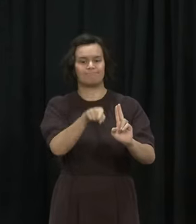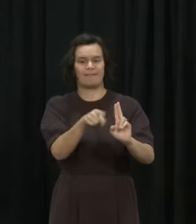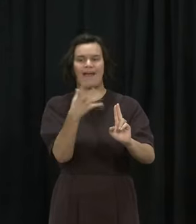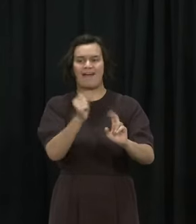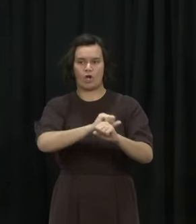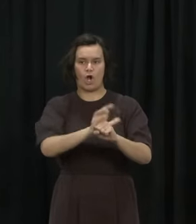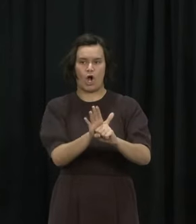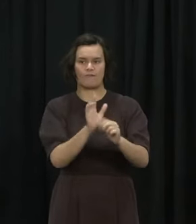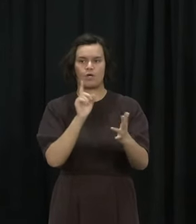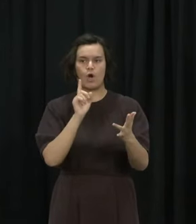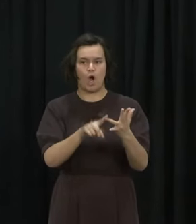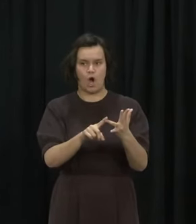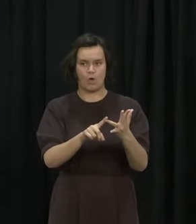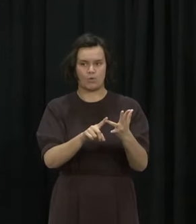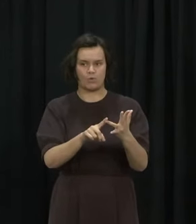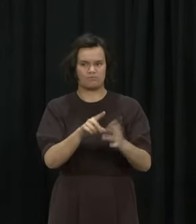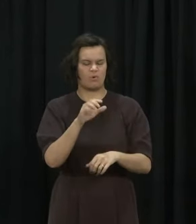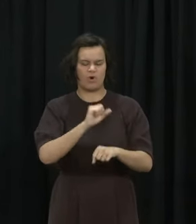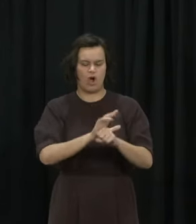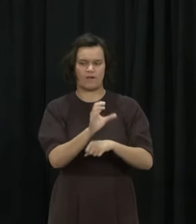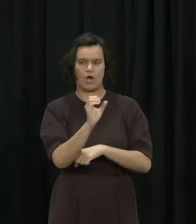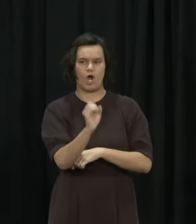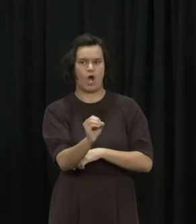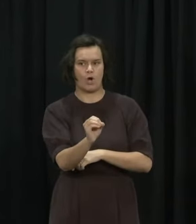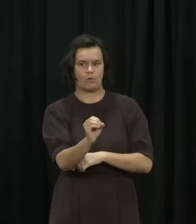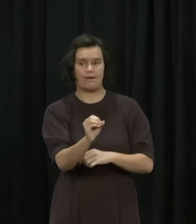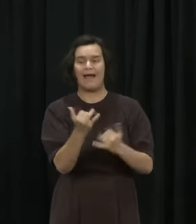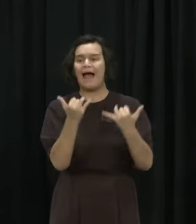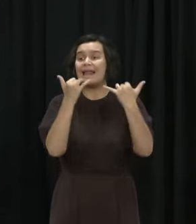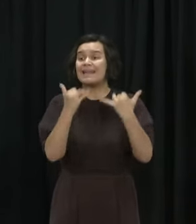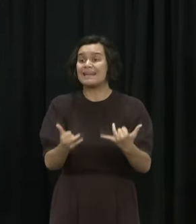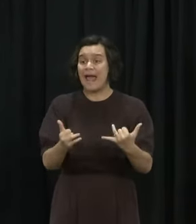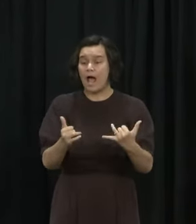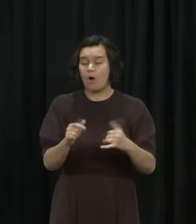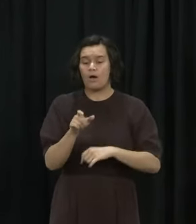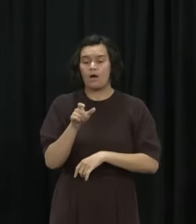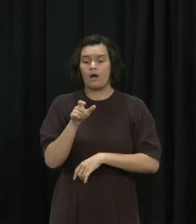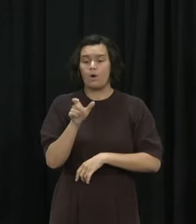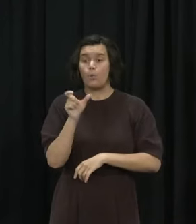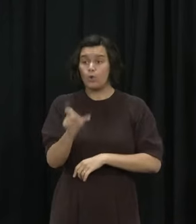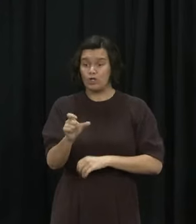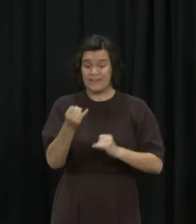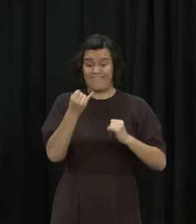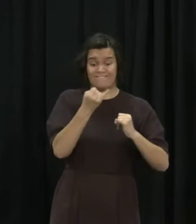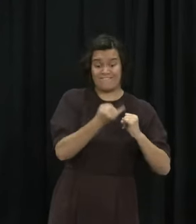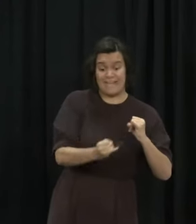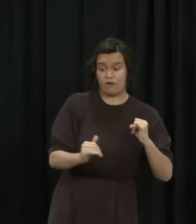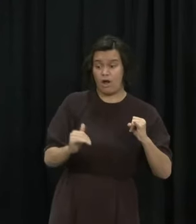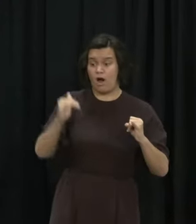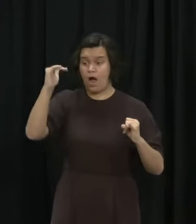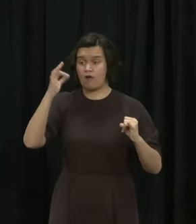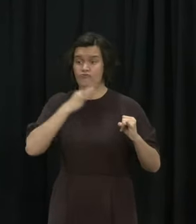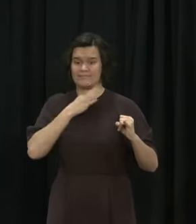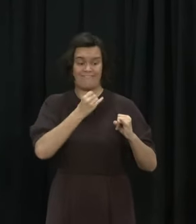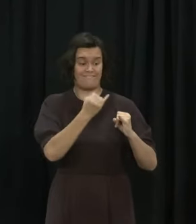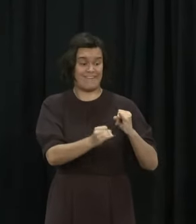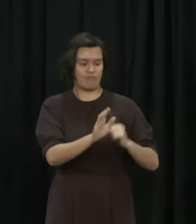been reclassified as high risk there isn't a justification any longer to treat them differently given the rapid spread around the rest of the world